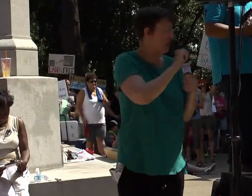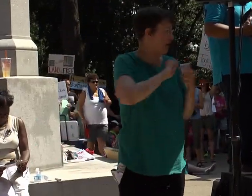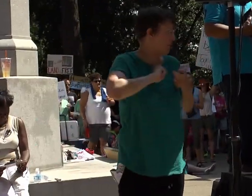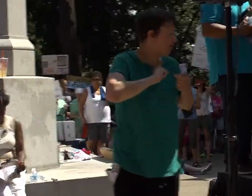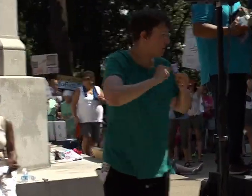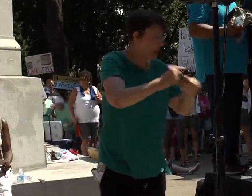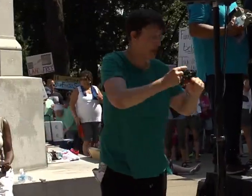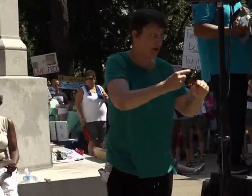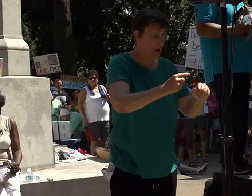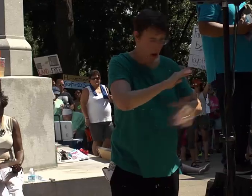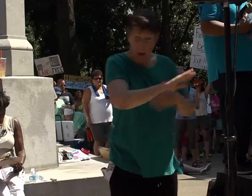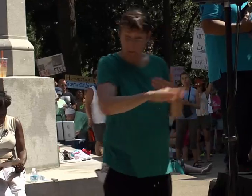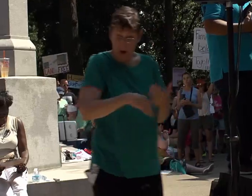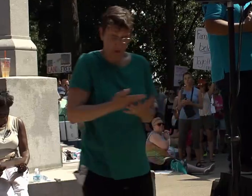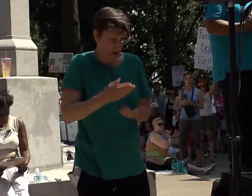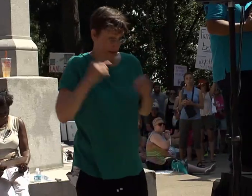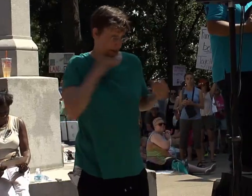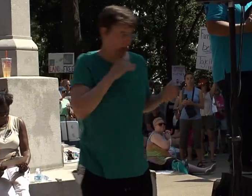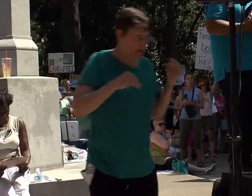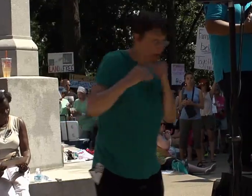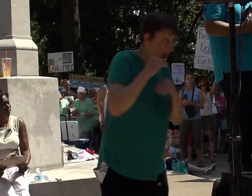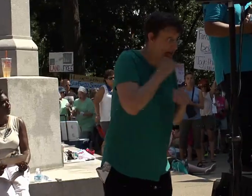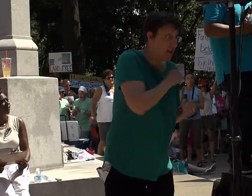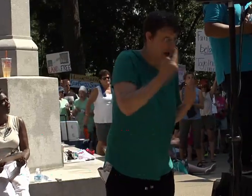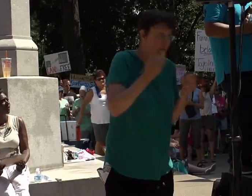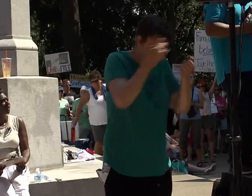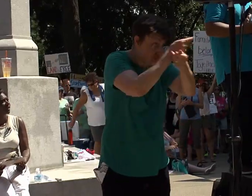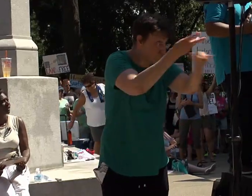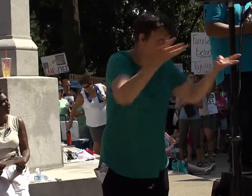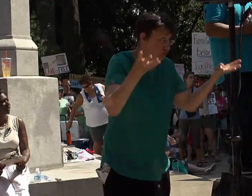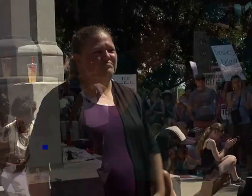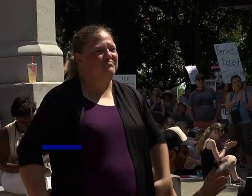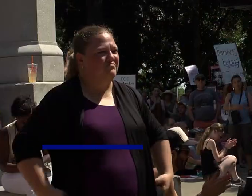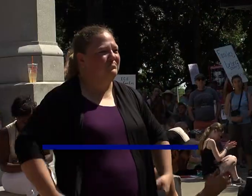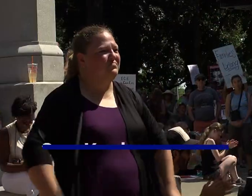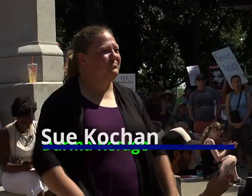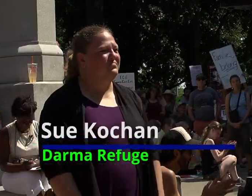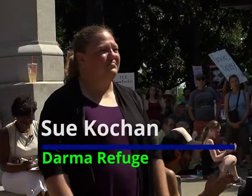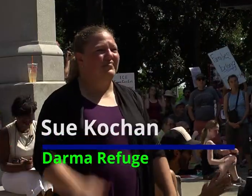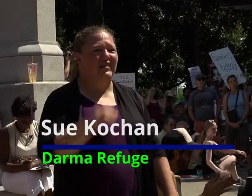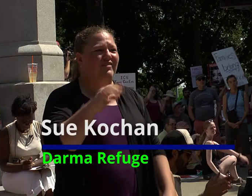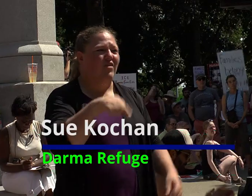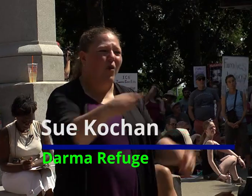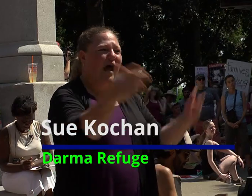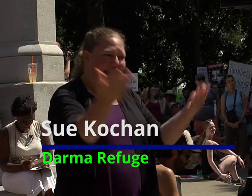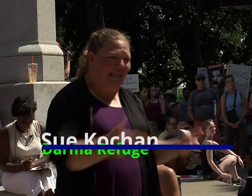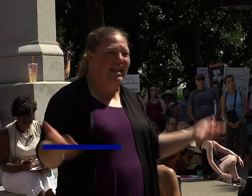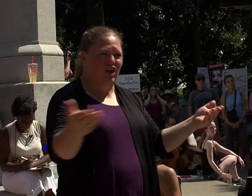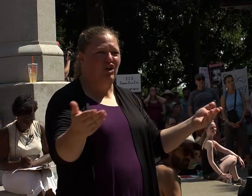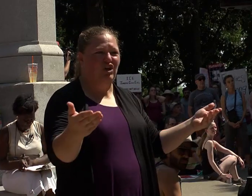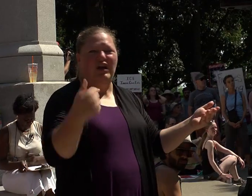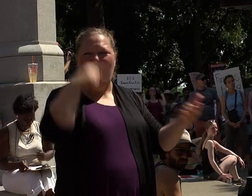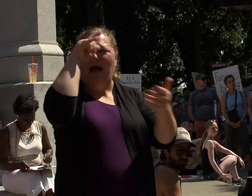lies they've told about us. We are not criminals. We are not rapists. If you are here, I